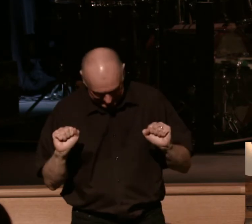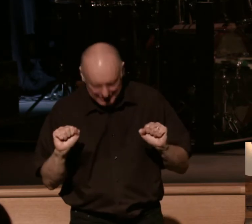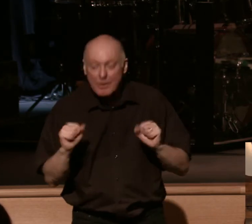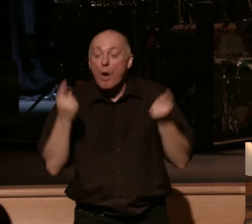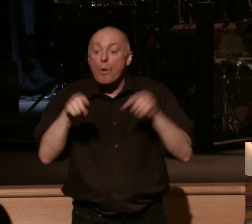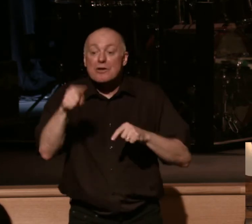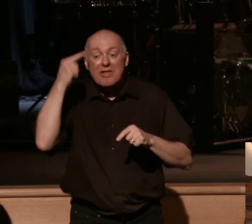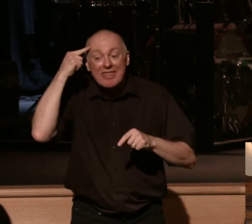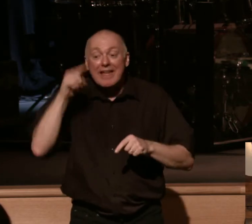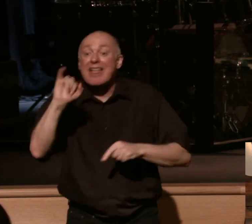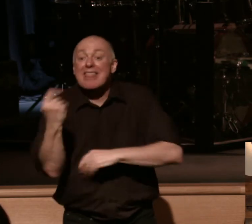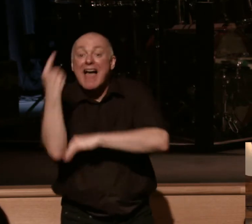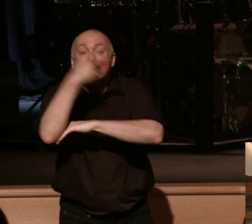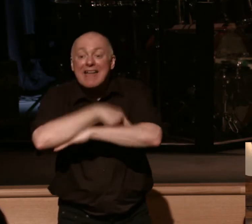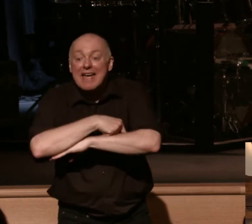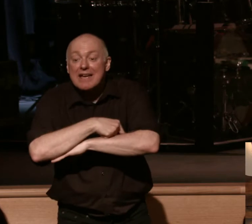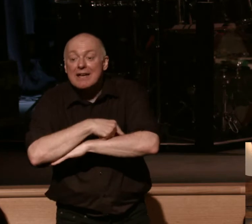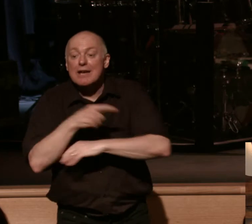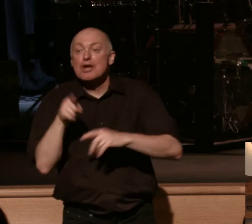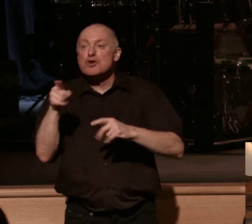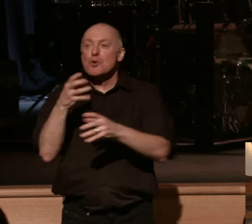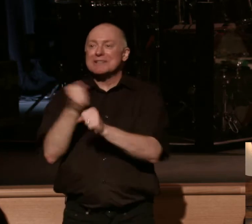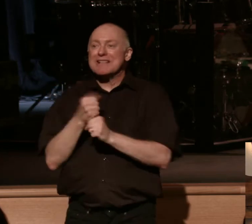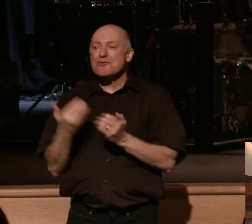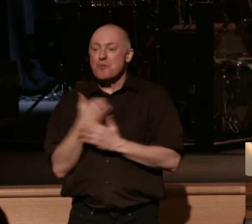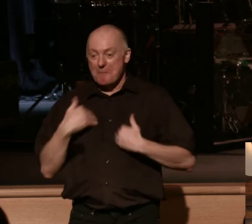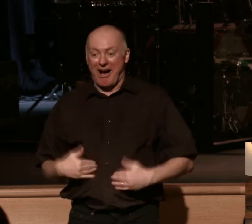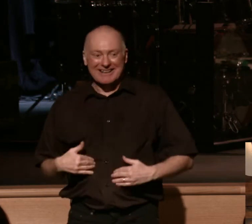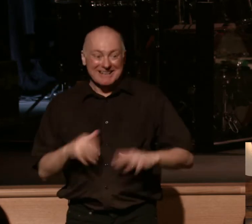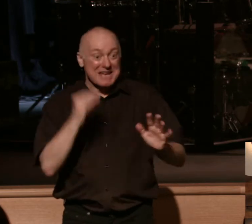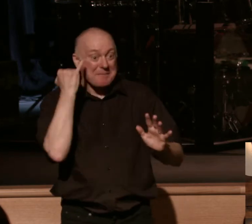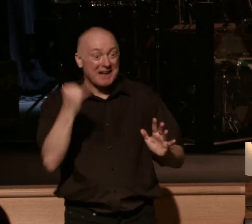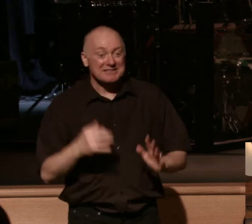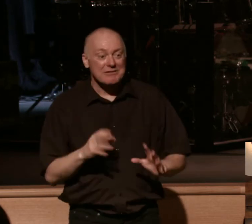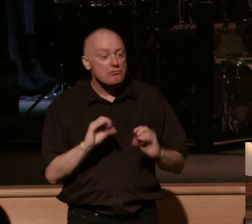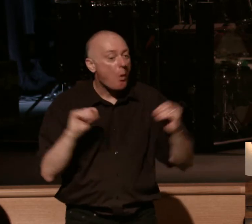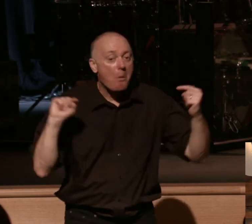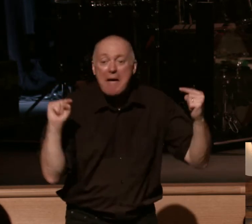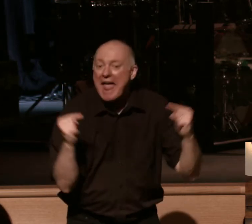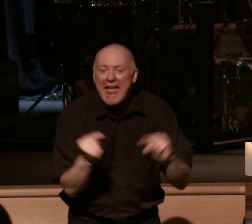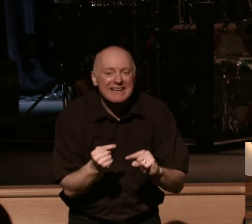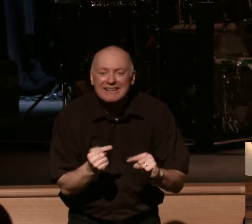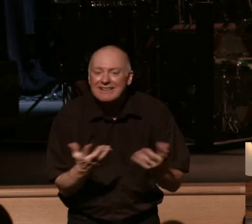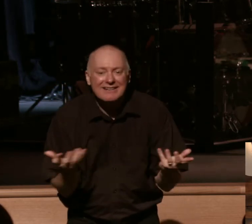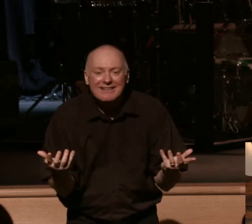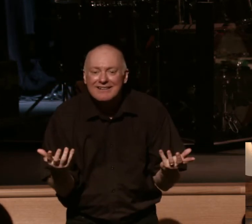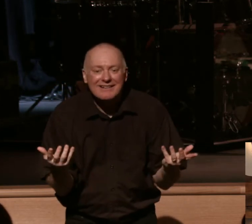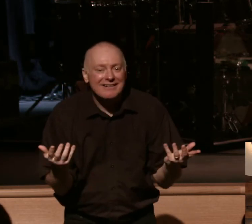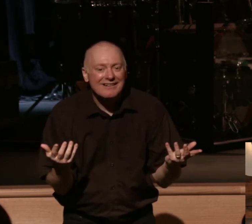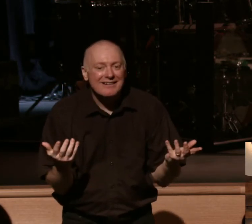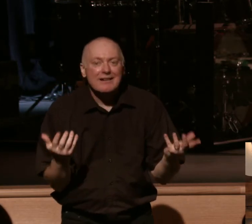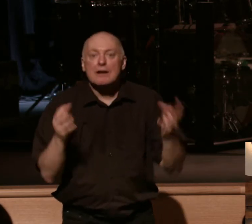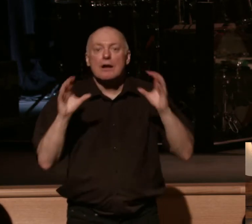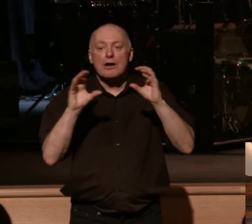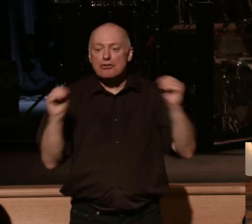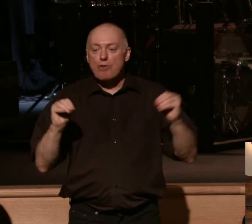about that day when you receive your resurrection body no pain no weight gain